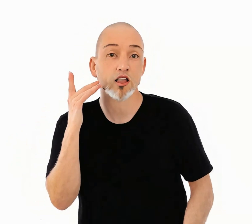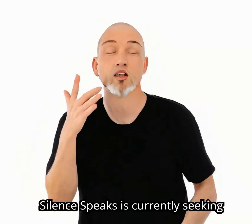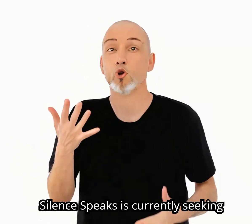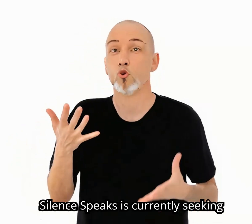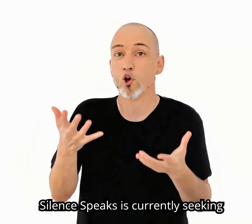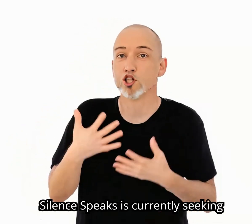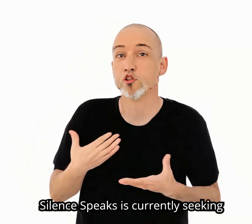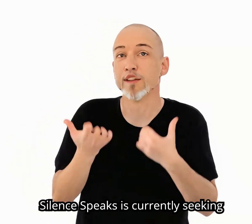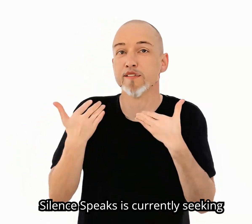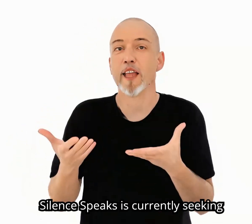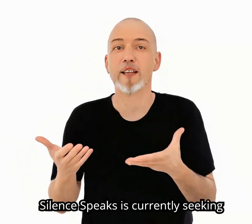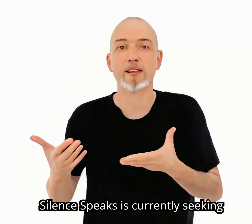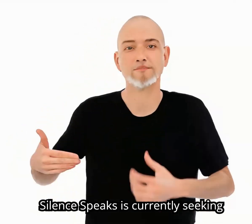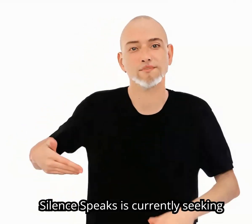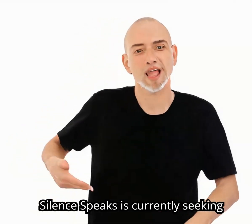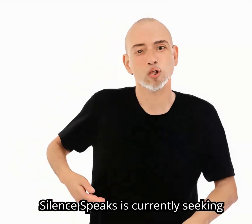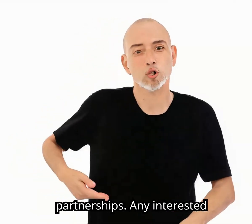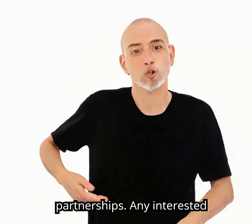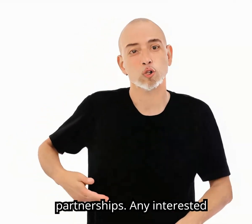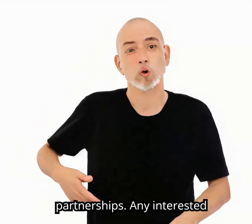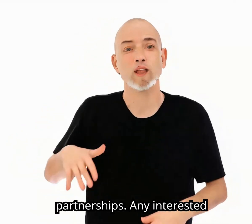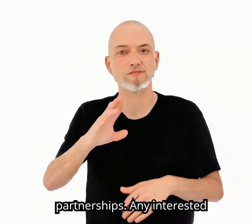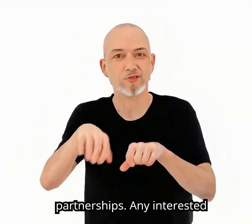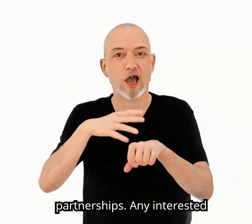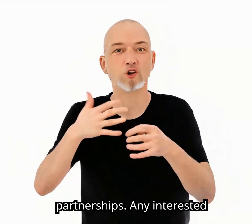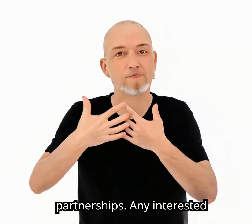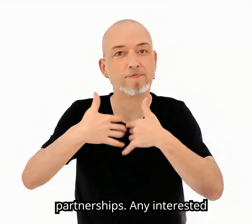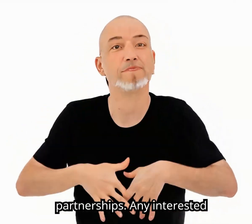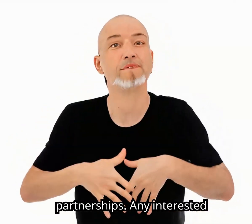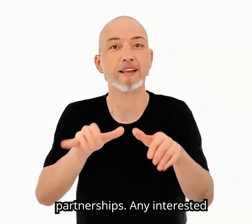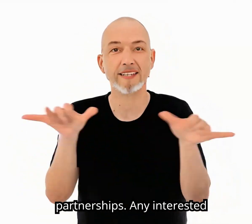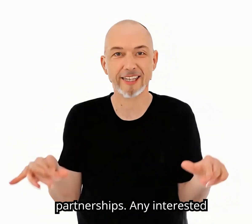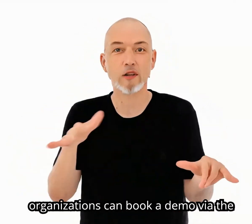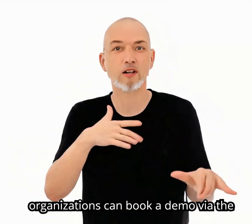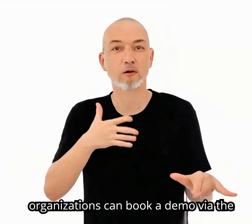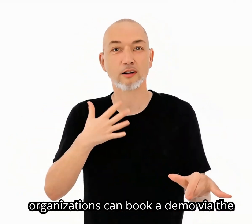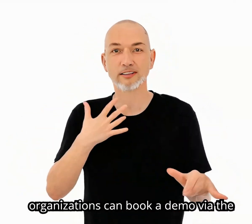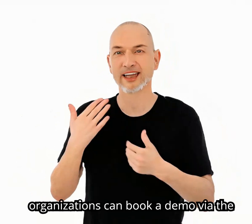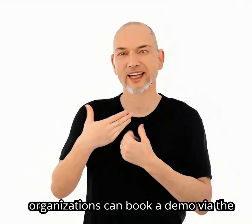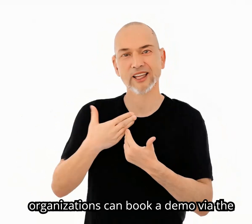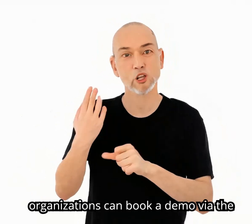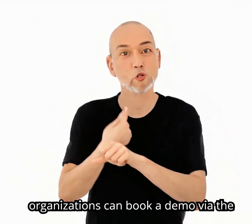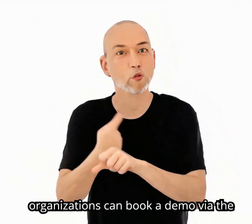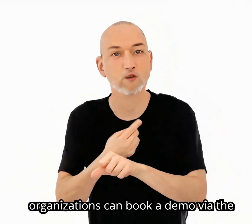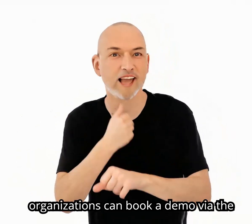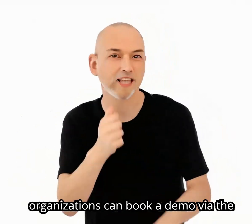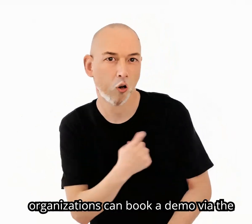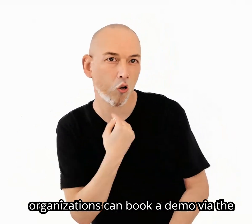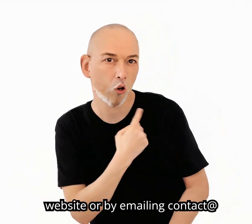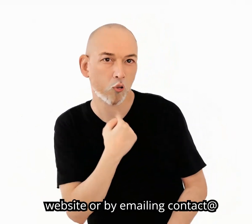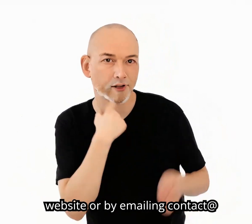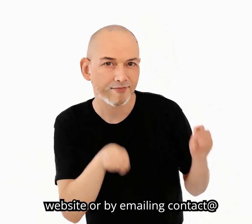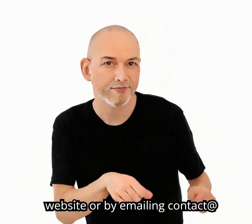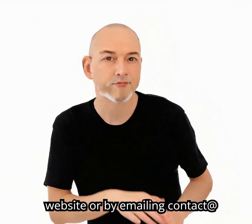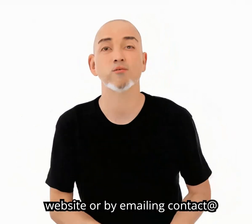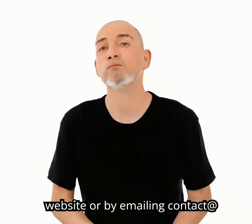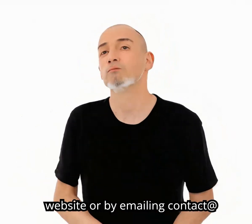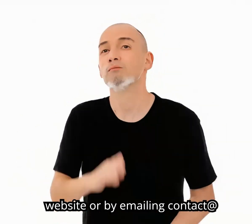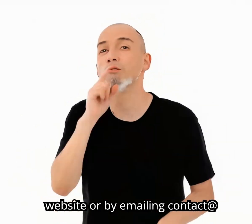Silence Speaks is currently seeking partnerships. Any interested organizations can book a demo via the website or by emailing